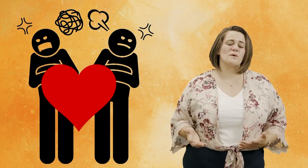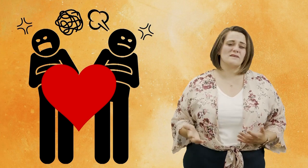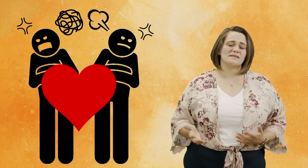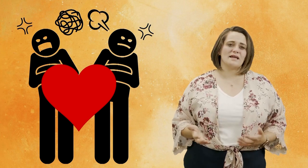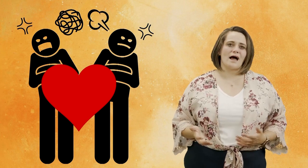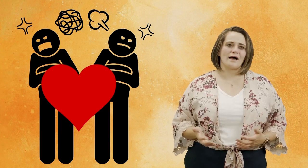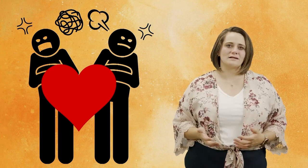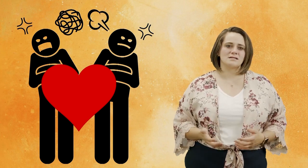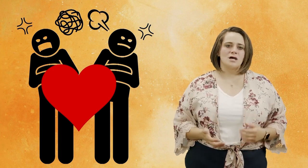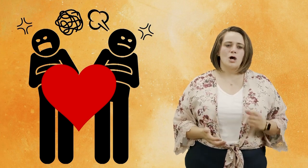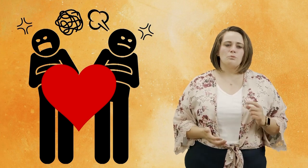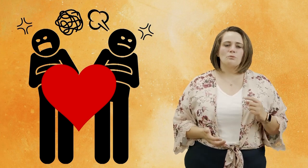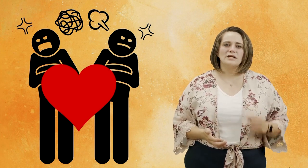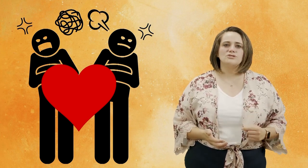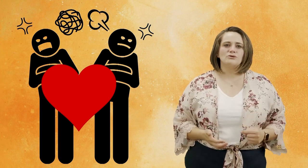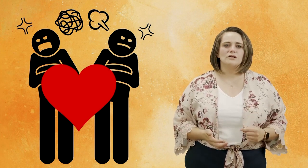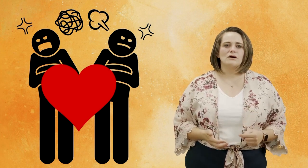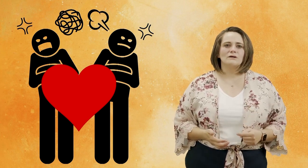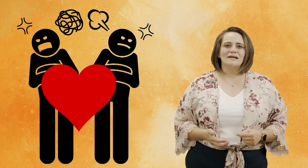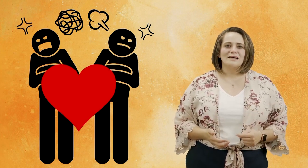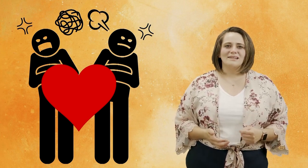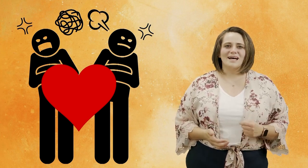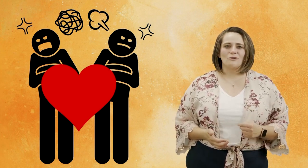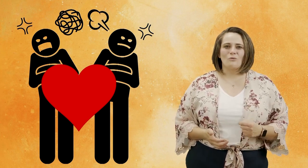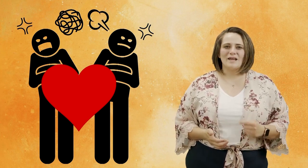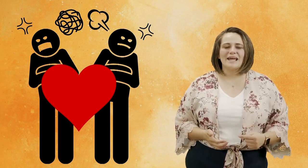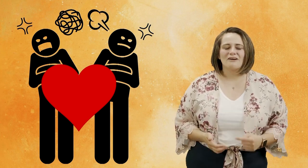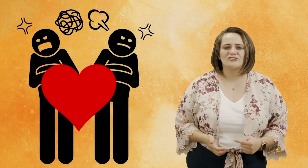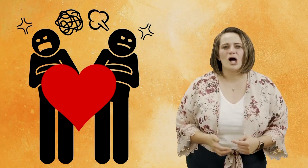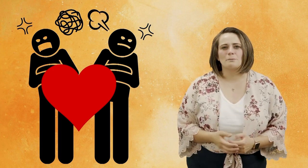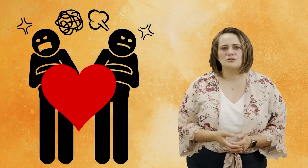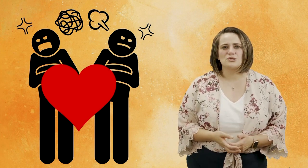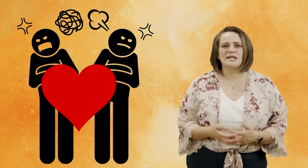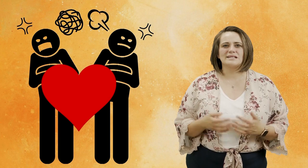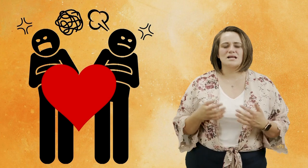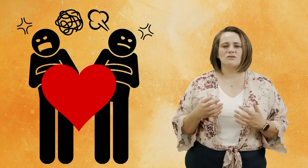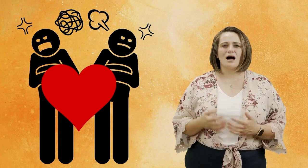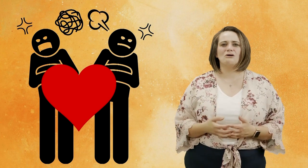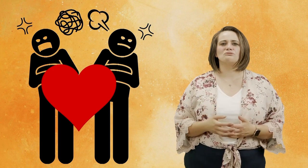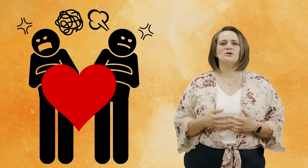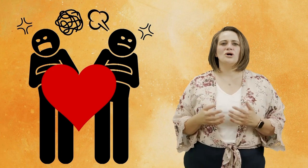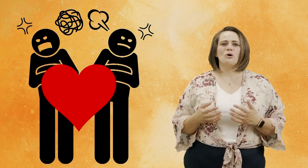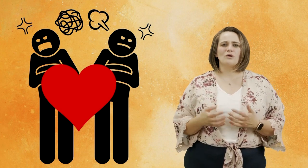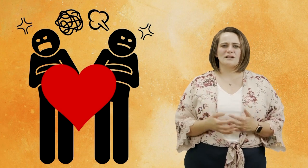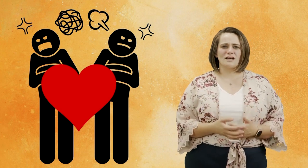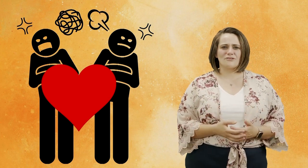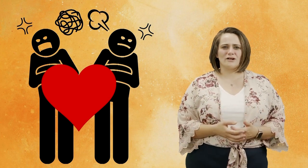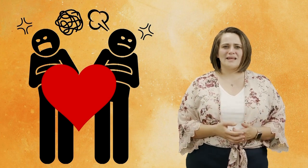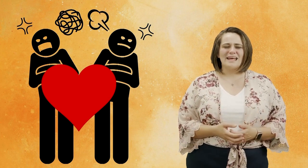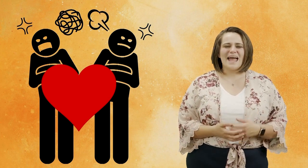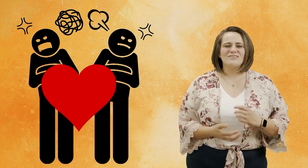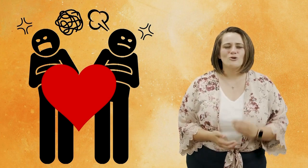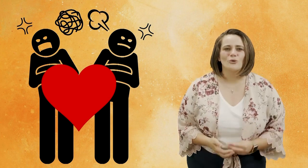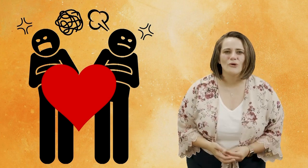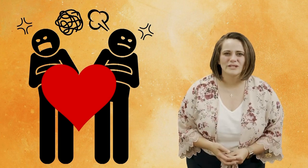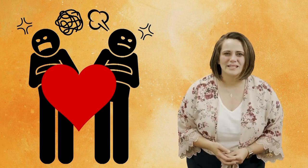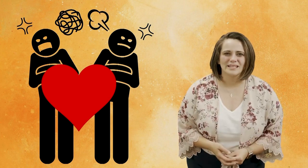the way that they act but we do know that we have an opportunity to love one another and the cool thing